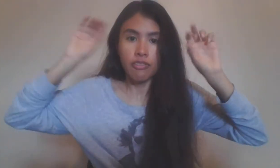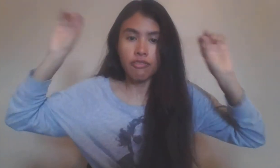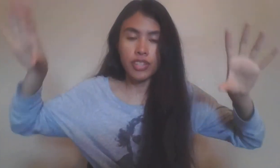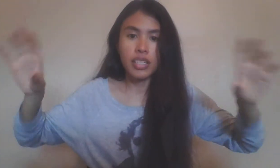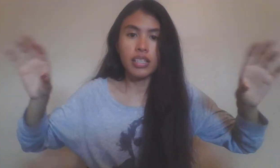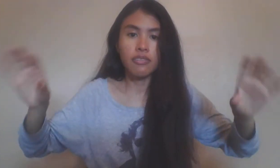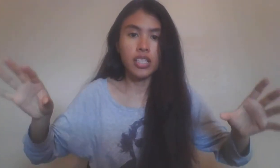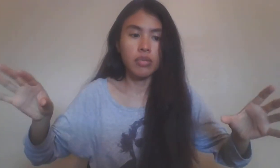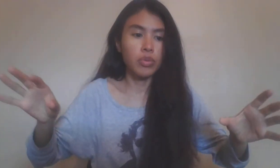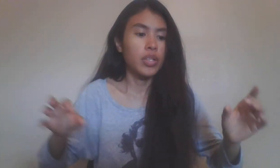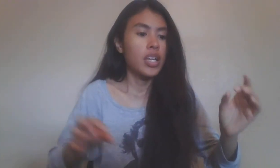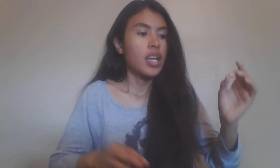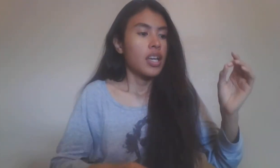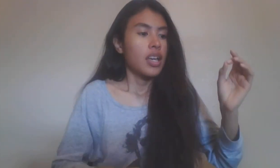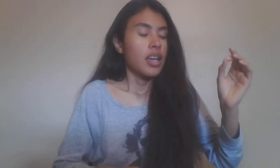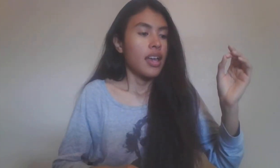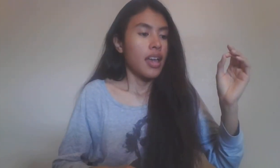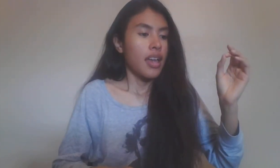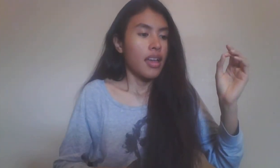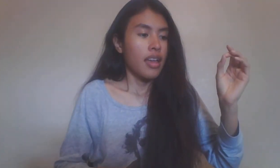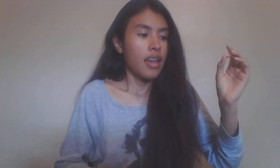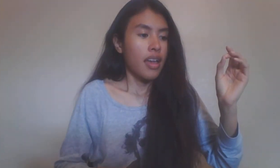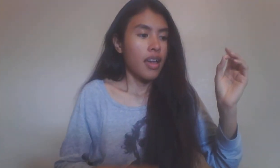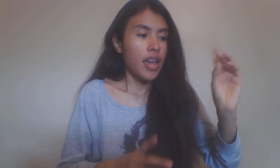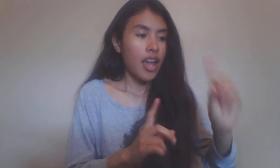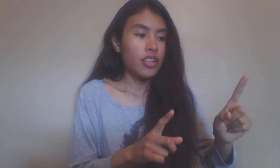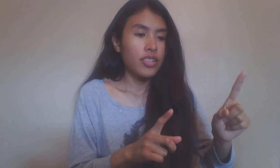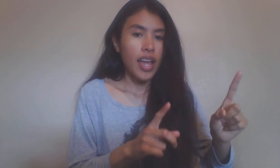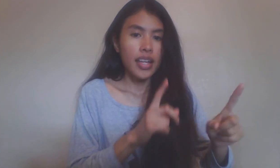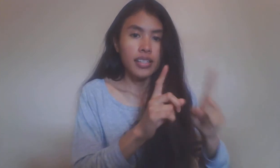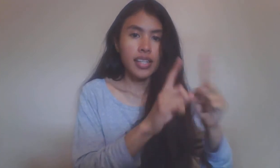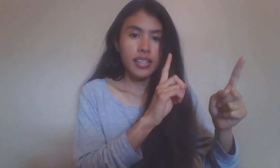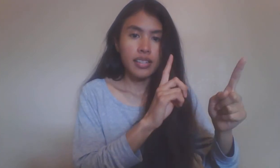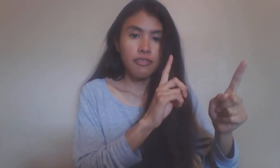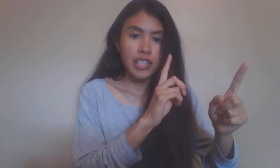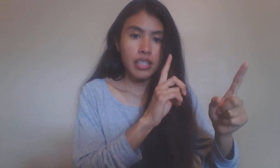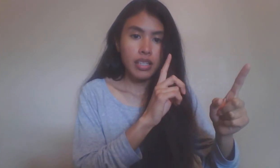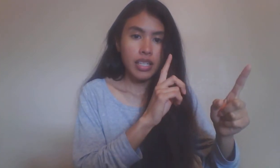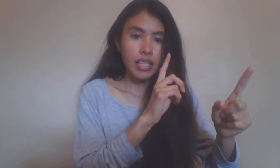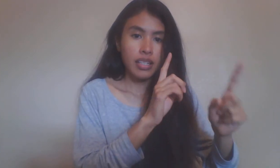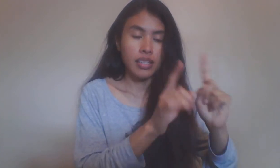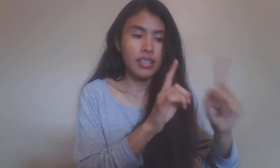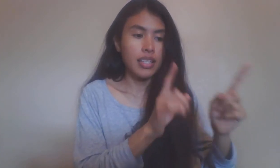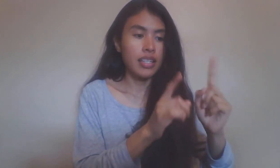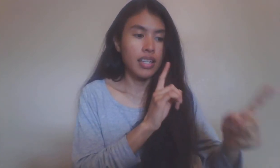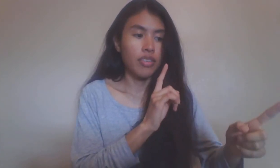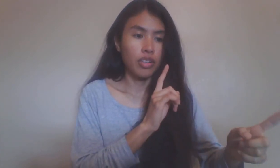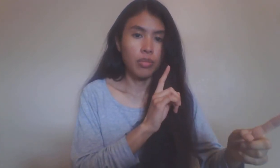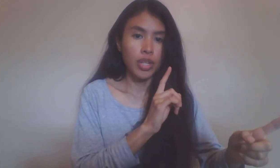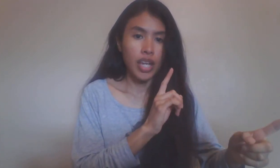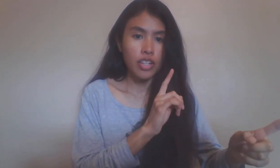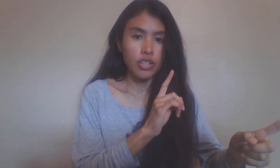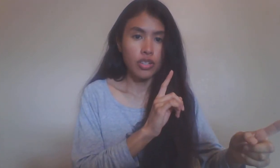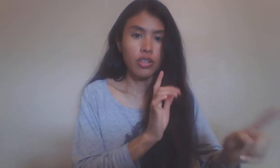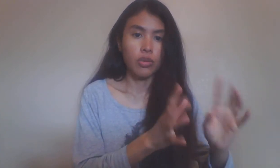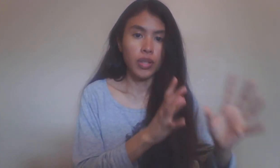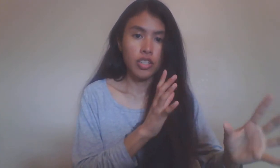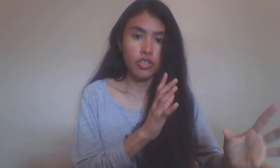physically visible. Air signs it's physically seen in their communication and their relationship